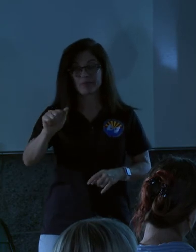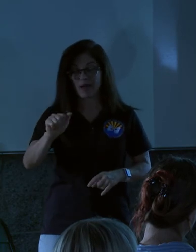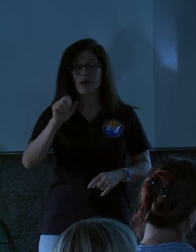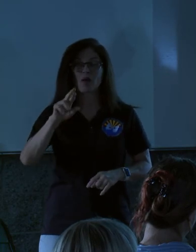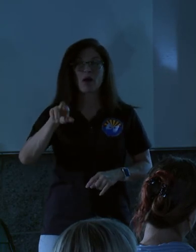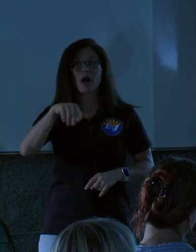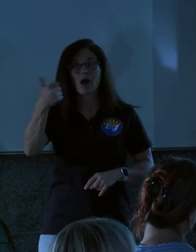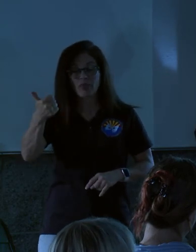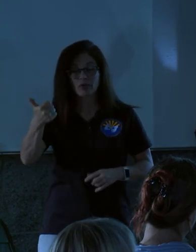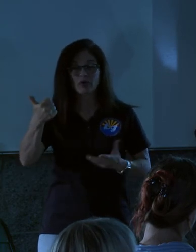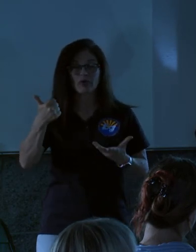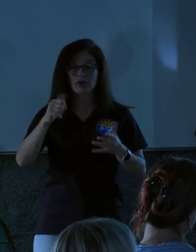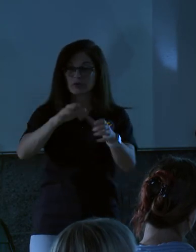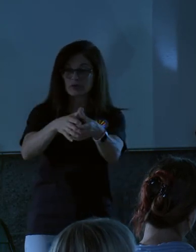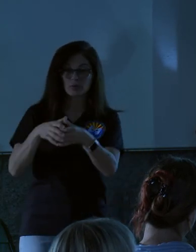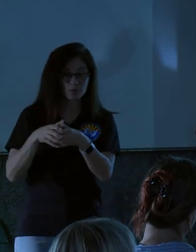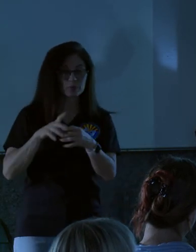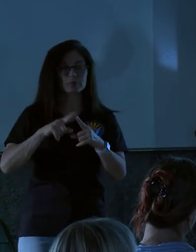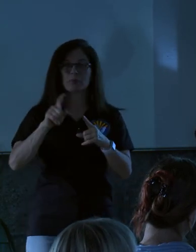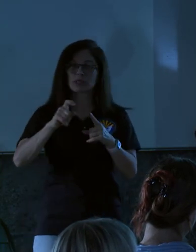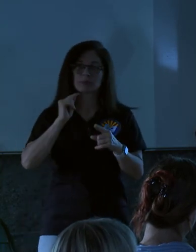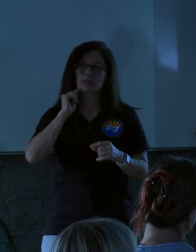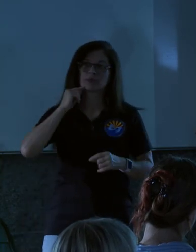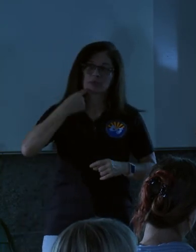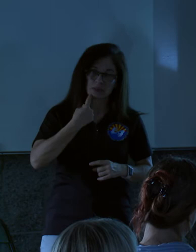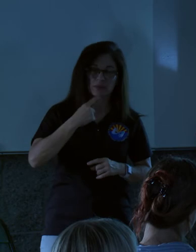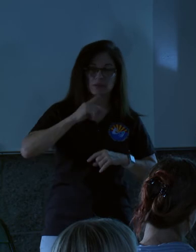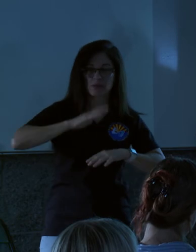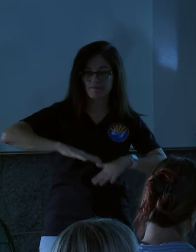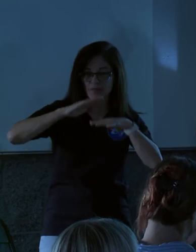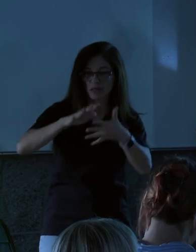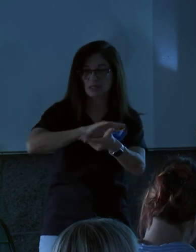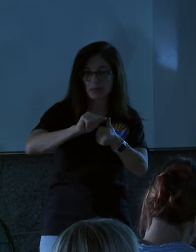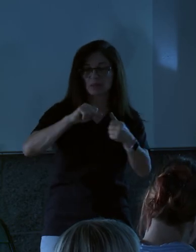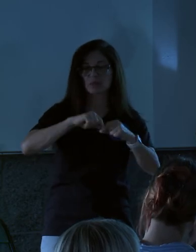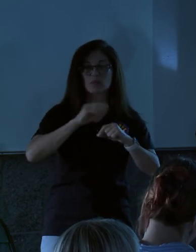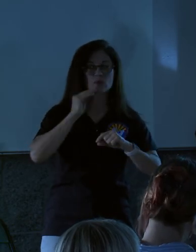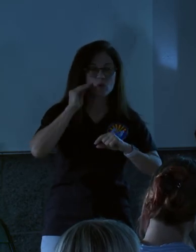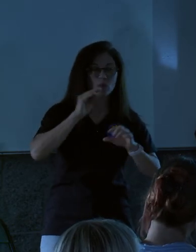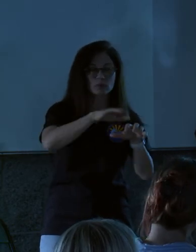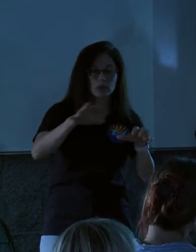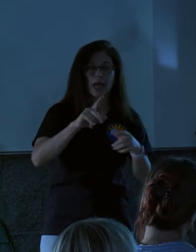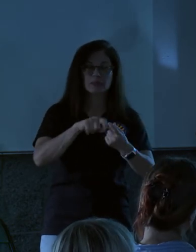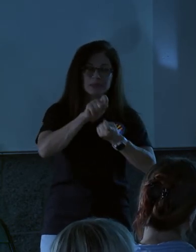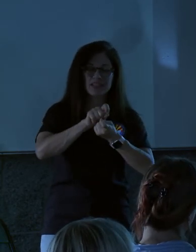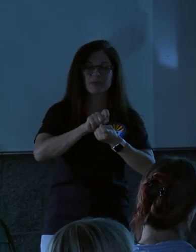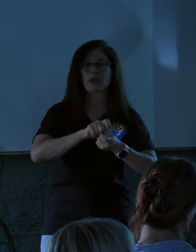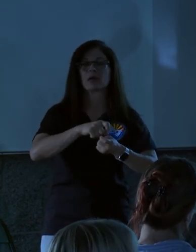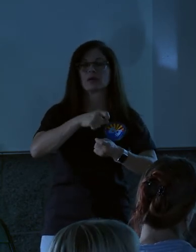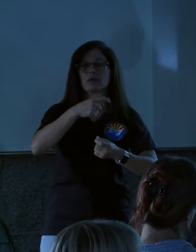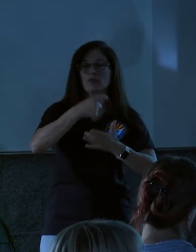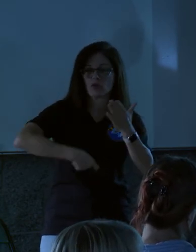entities. There has to be significant flood damage to homes, and there has to be a particular dollar amount.